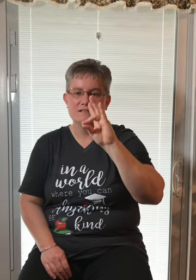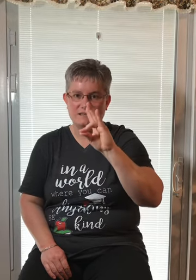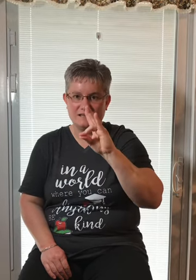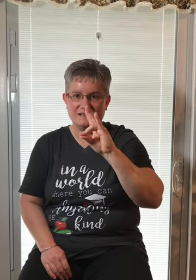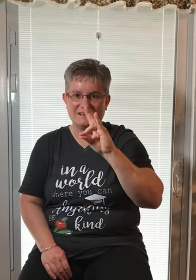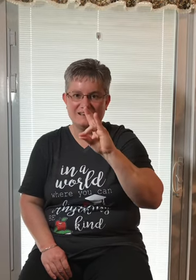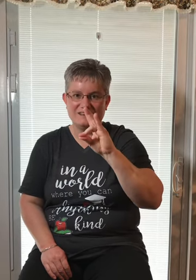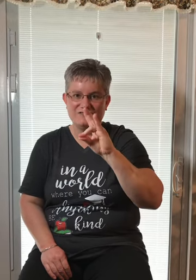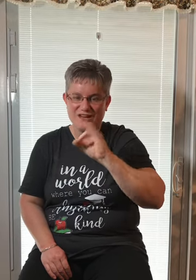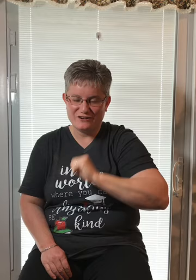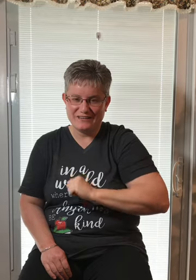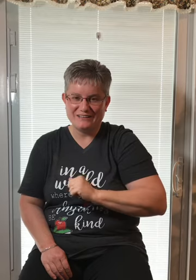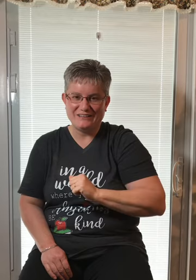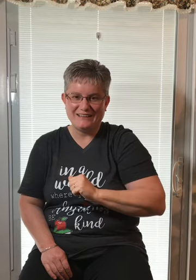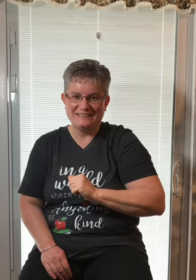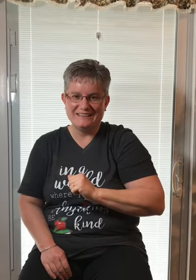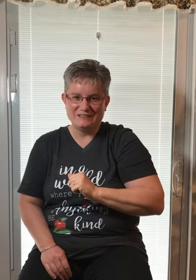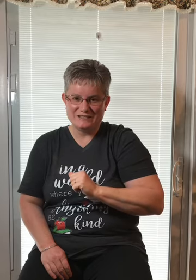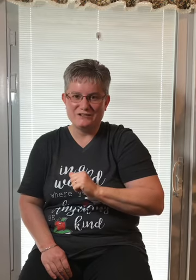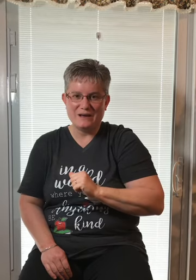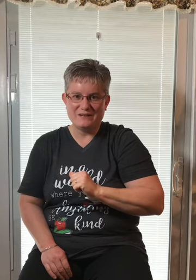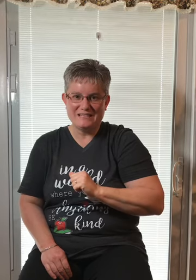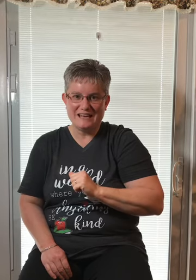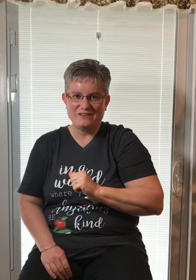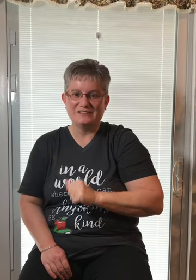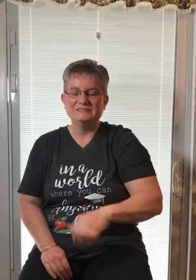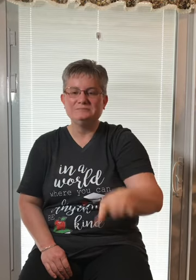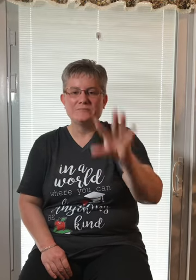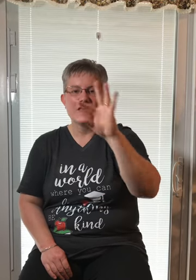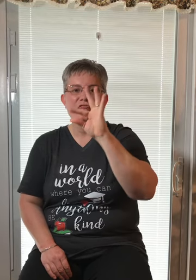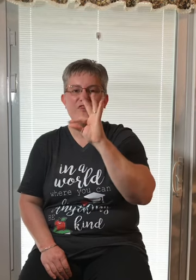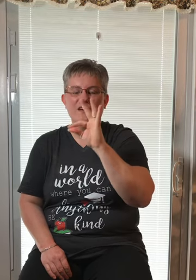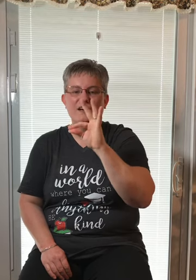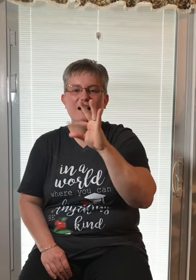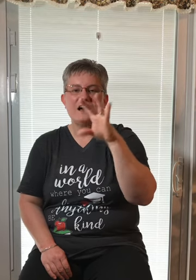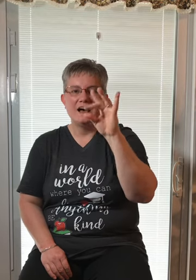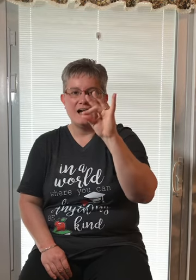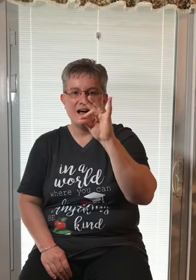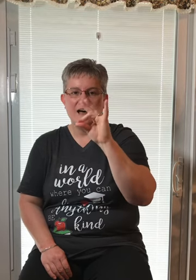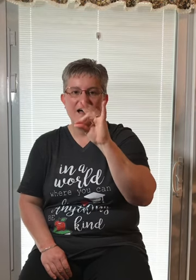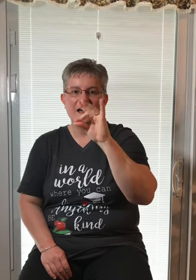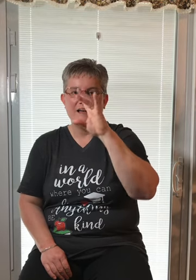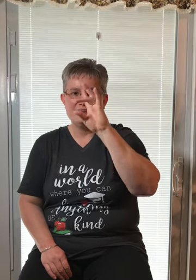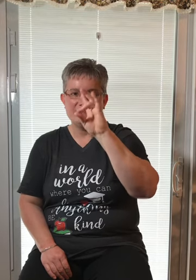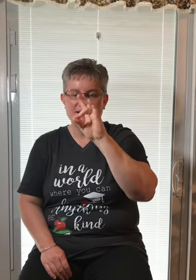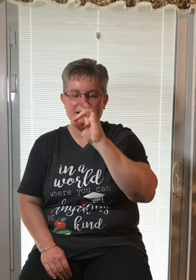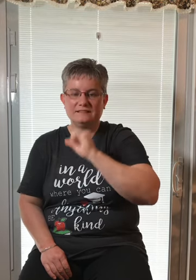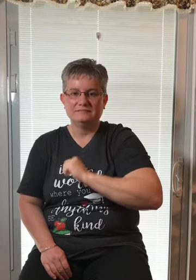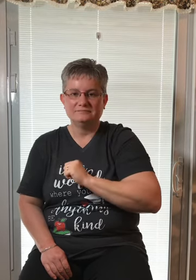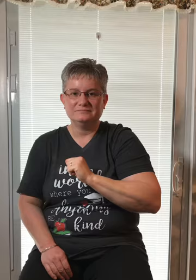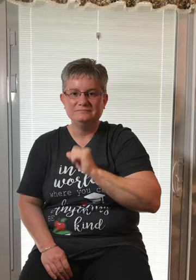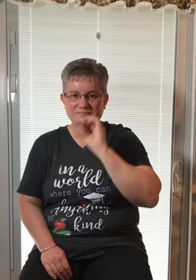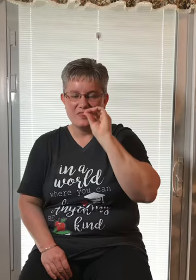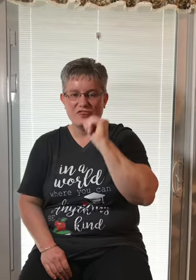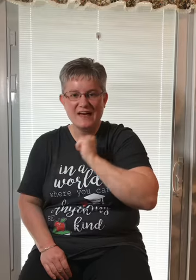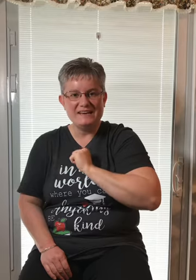Very good. Let's do that one together. Thud. Thud.